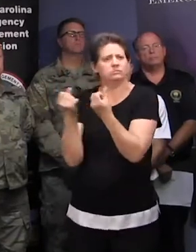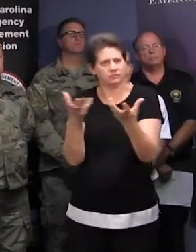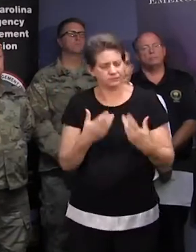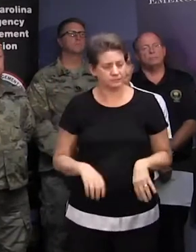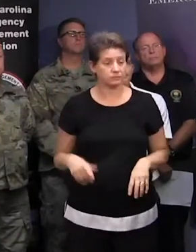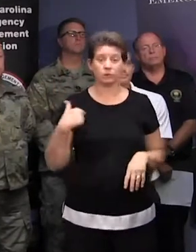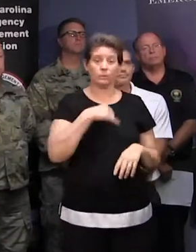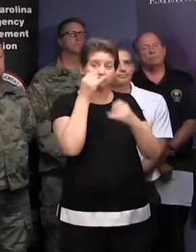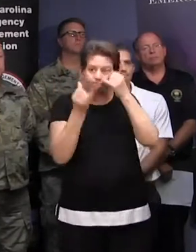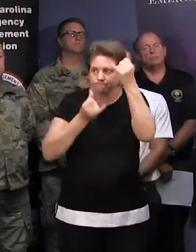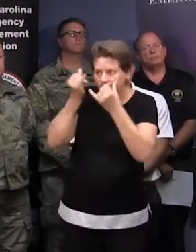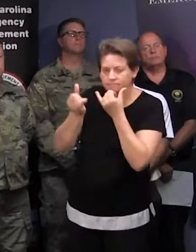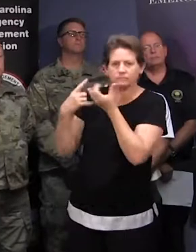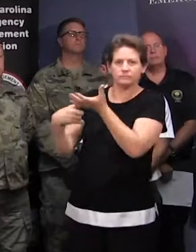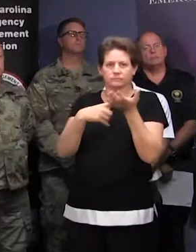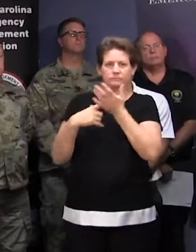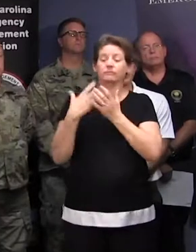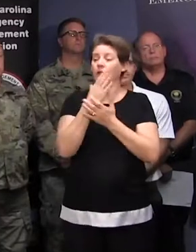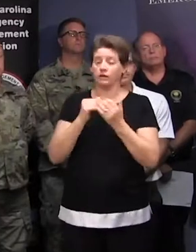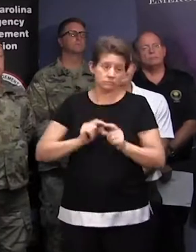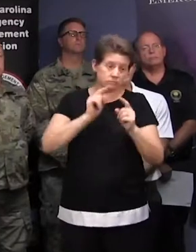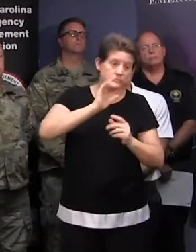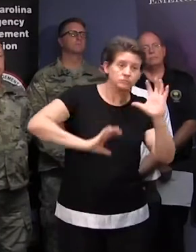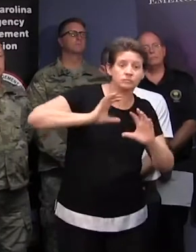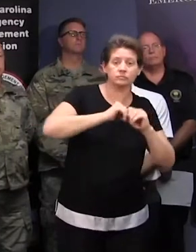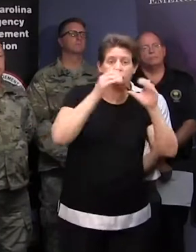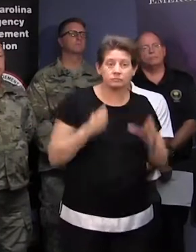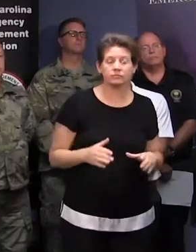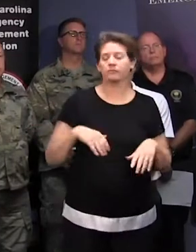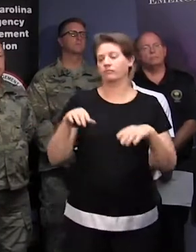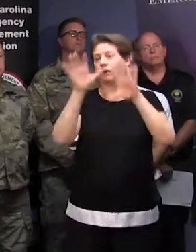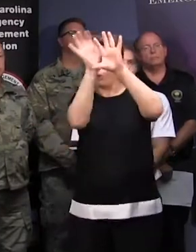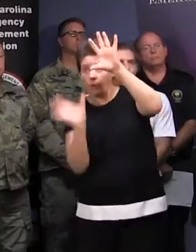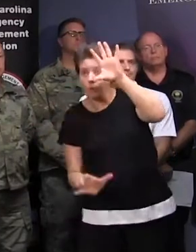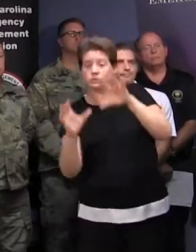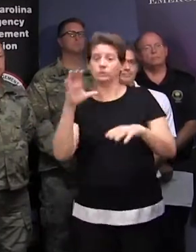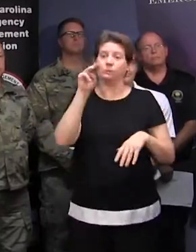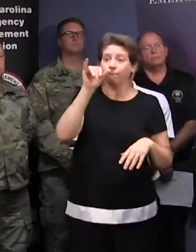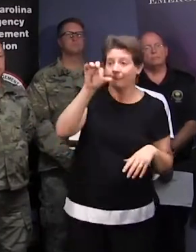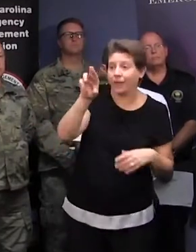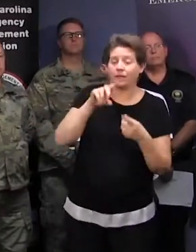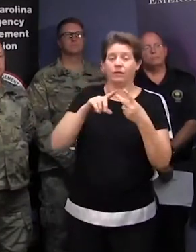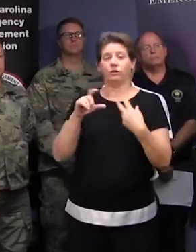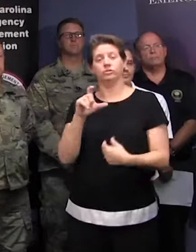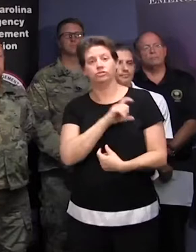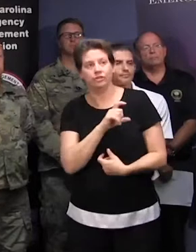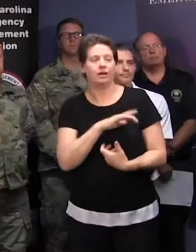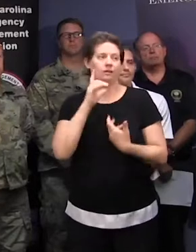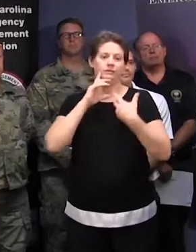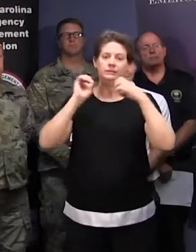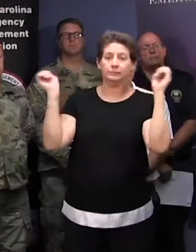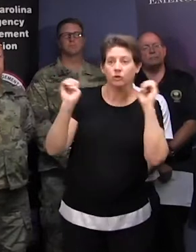those of us here, and talking face to face as well with the coastal mayors, the coastal council members, the sheriffs, emergency